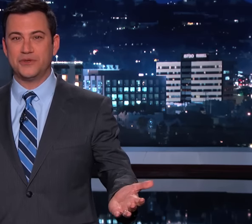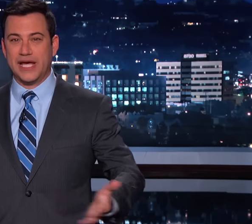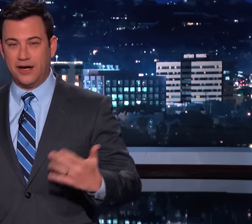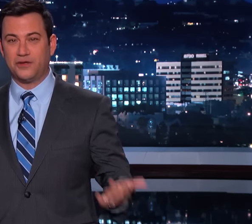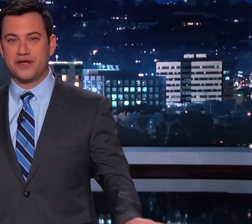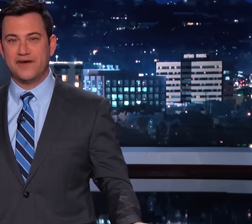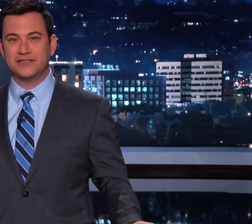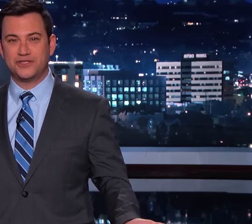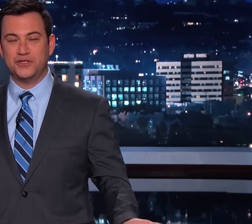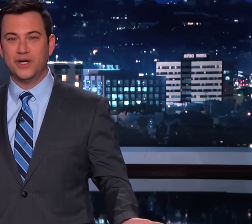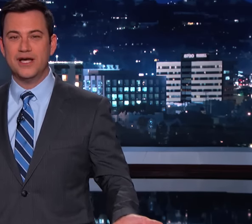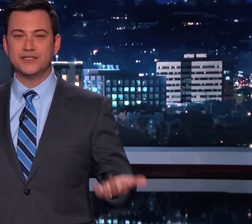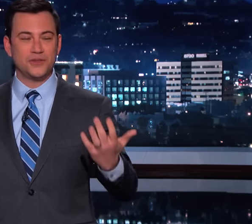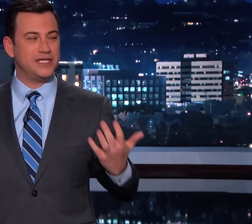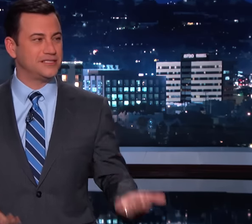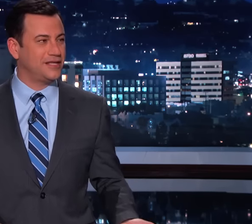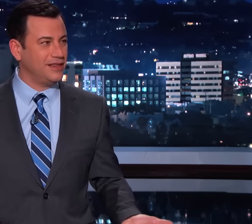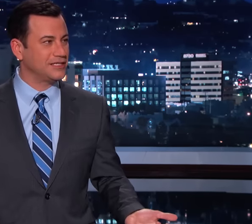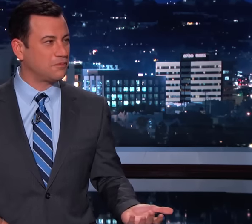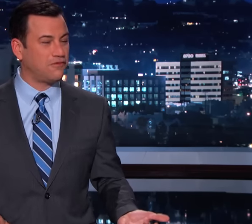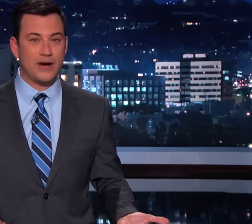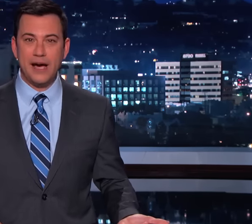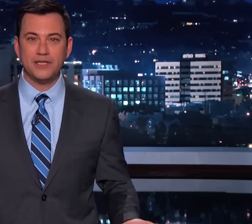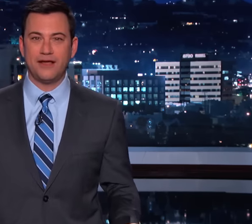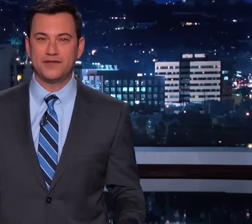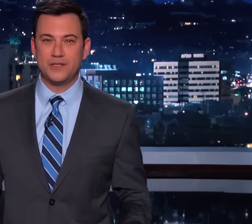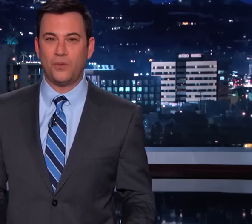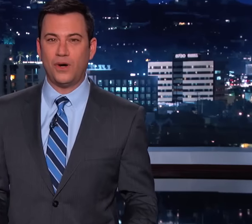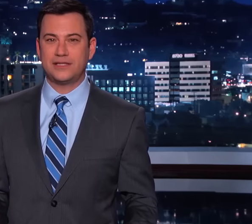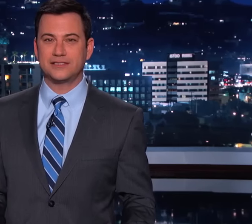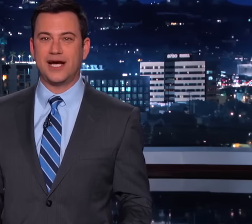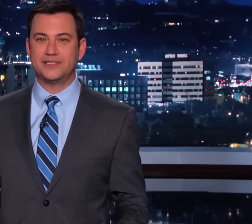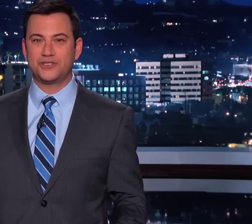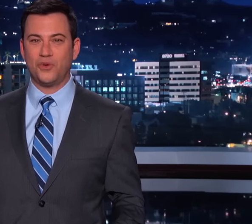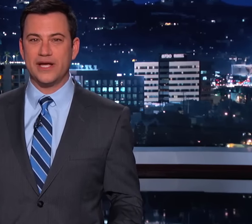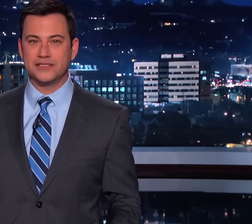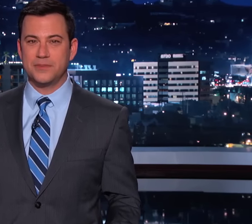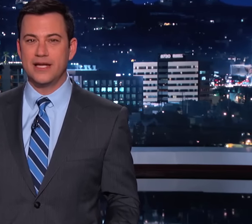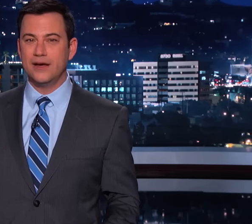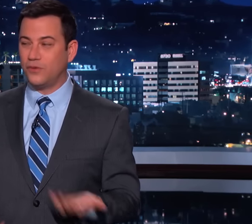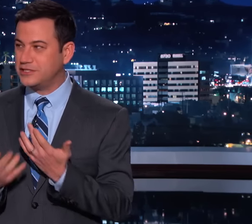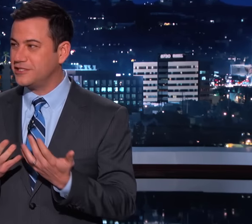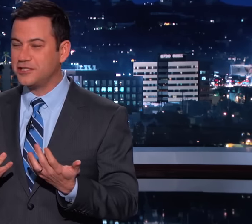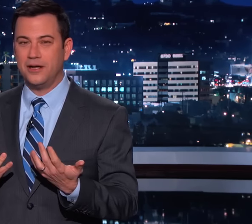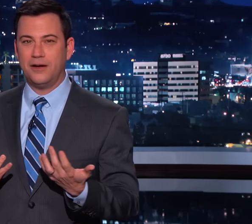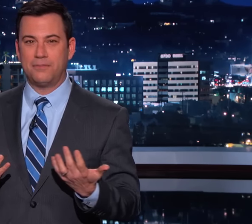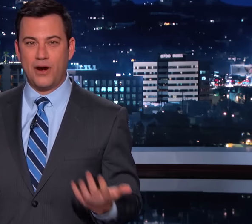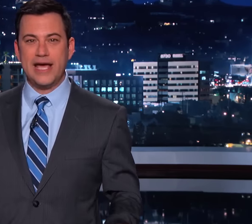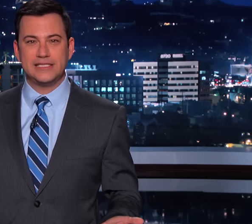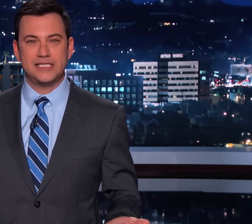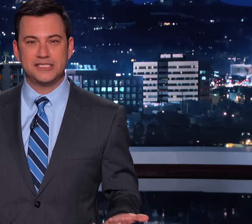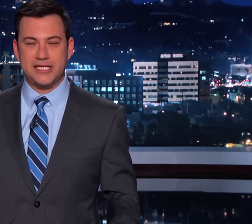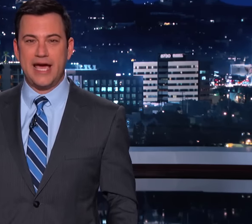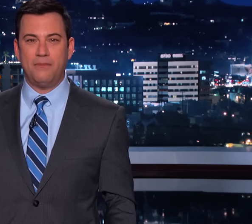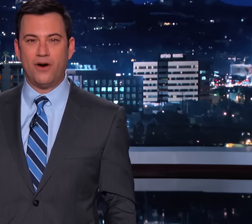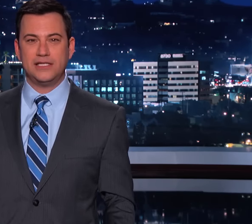doing at other events, too. So he's done this before. Now, I would love to know what this guy's story is. I mean, was this a prank? Is he a scam artist?